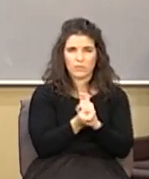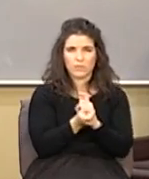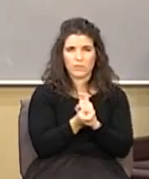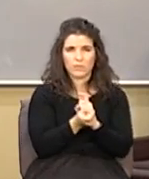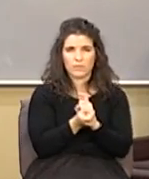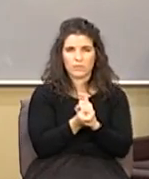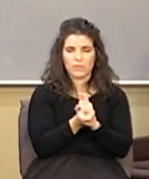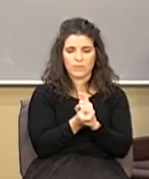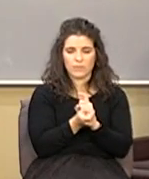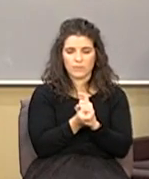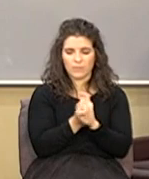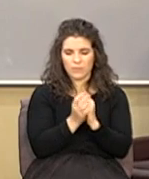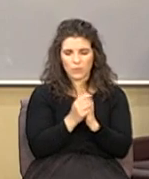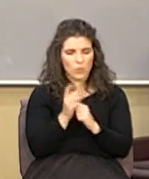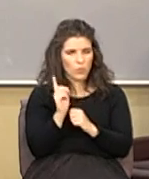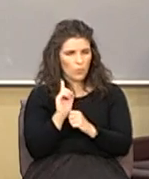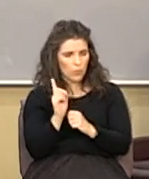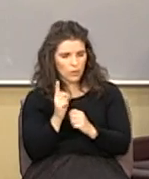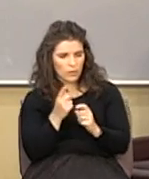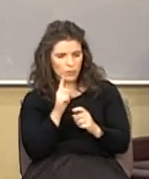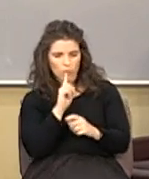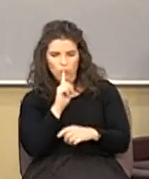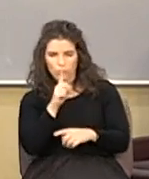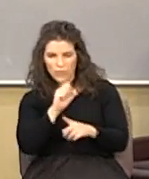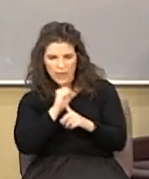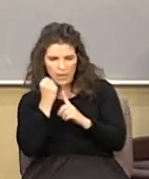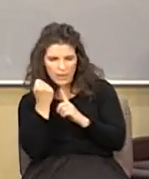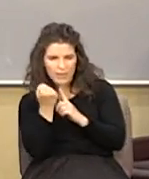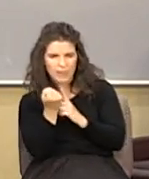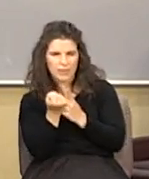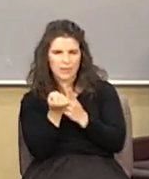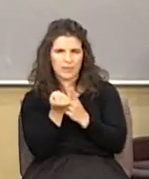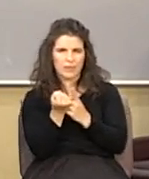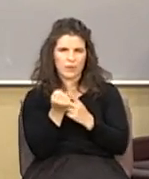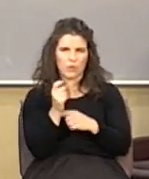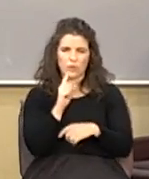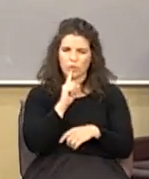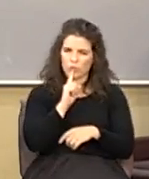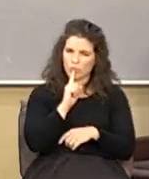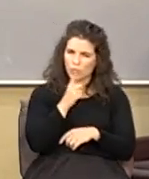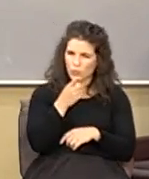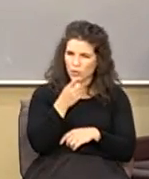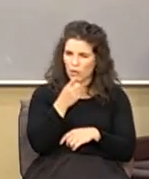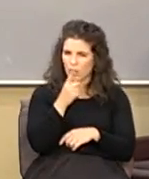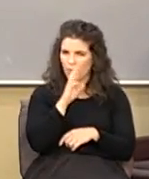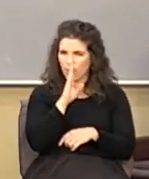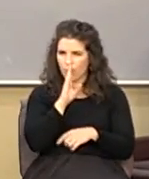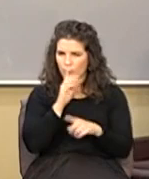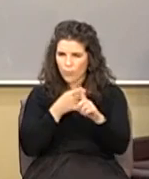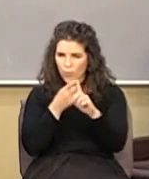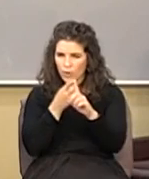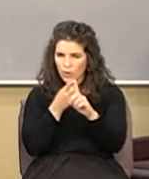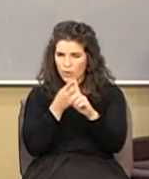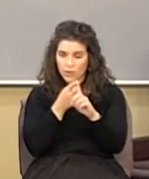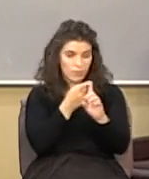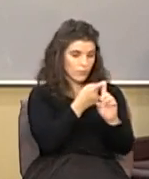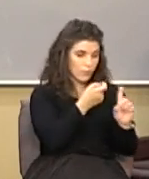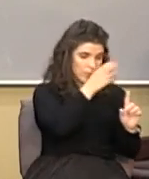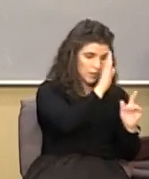and decay all about I see where do you get reality where do get the real skinny God's word